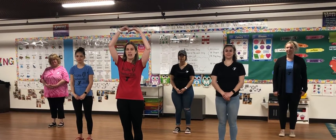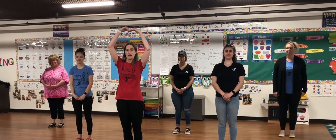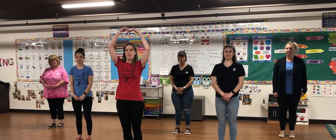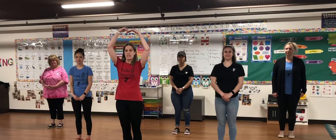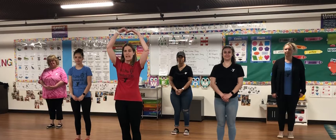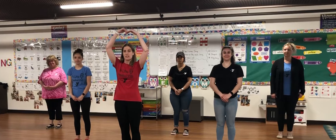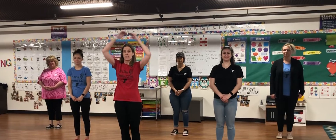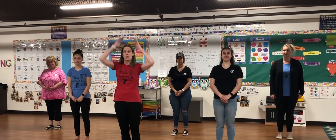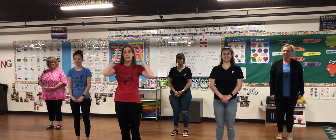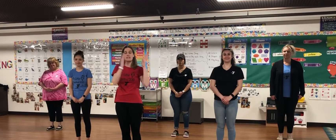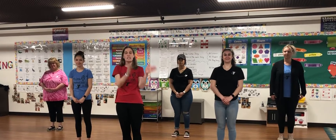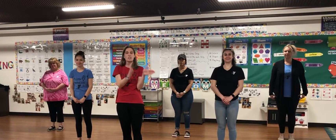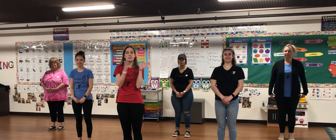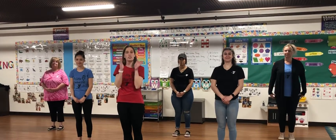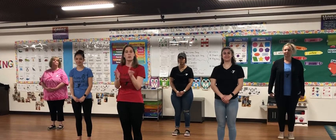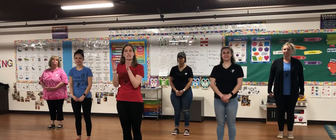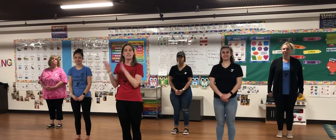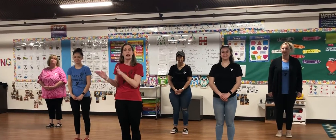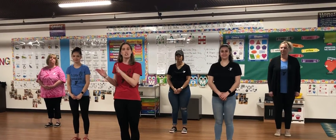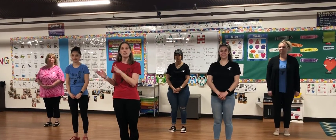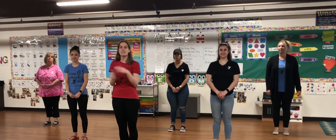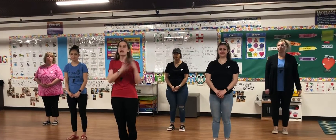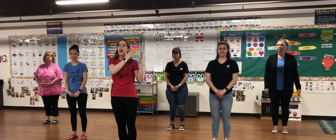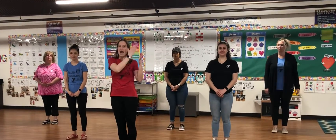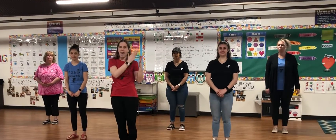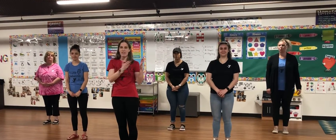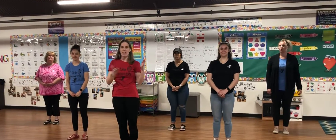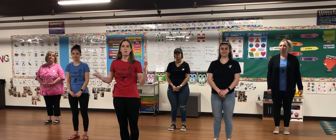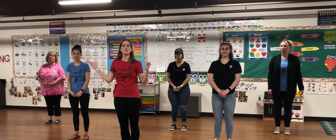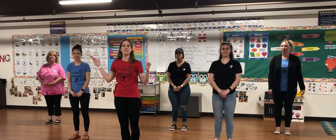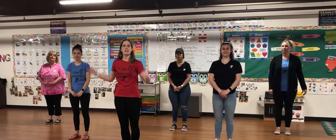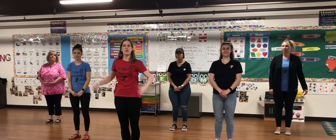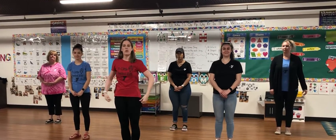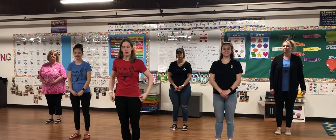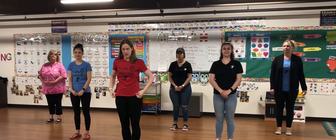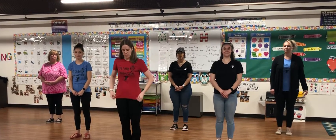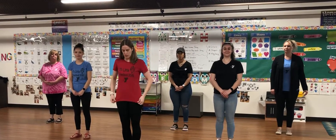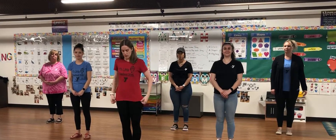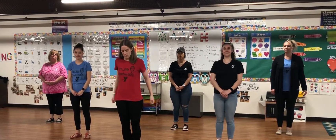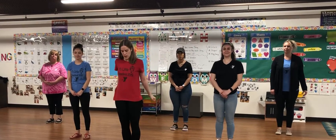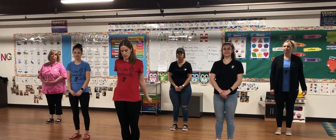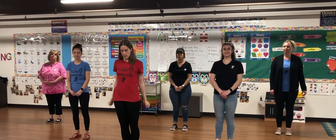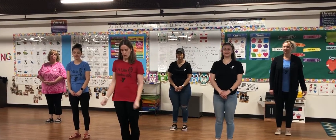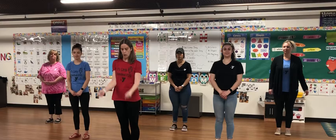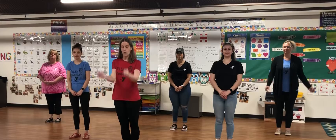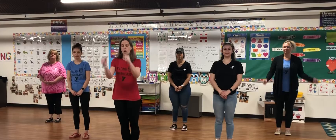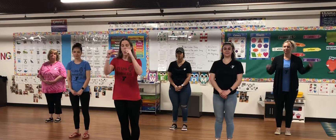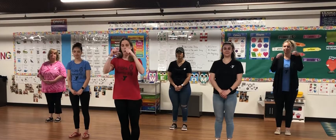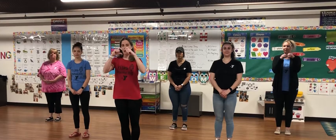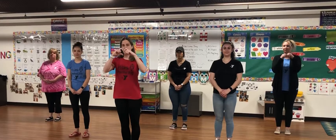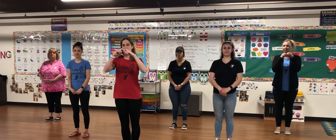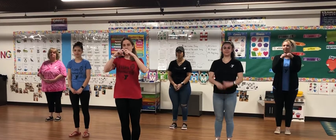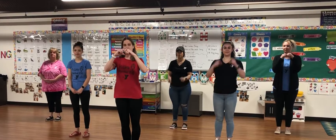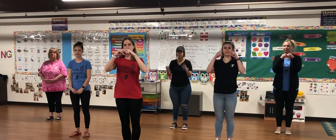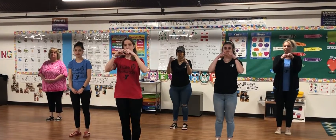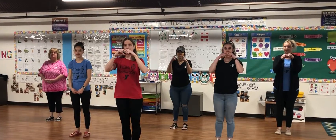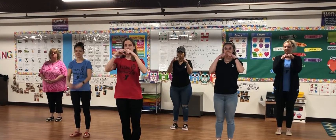at the end. So let me teach it to you in sections and then we'll sing it all the way through. So first of all we have a teeny tiny Valentine